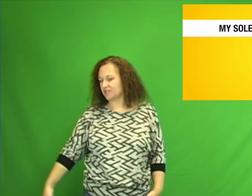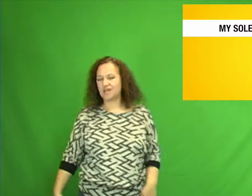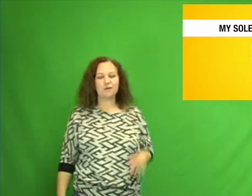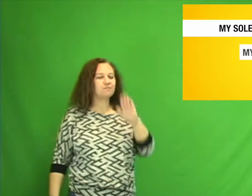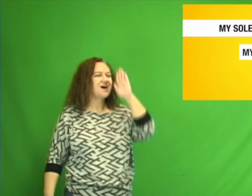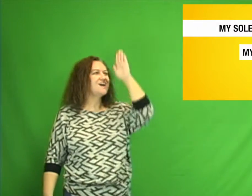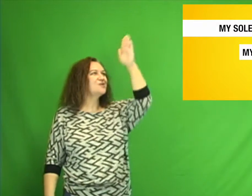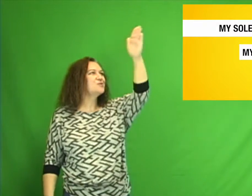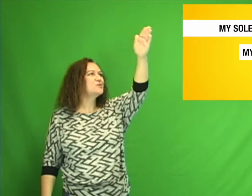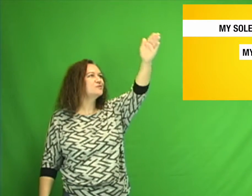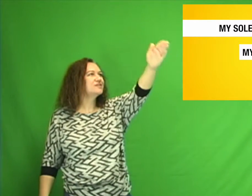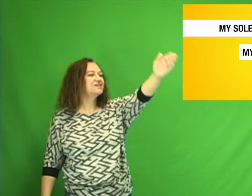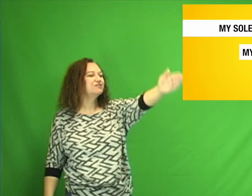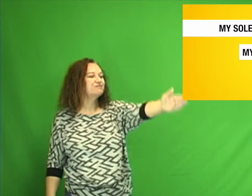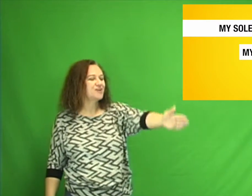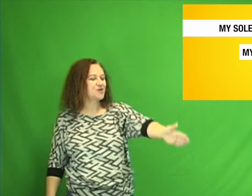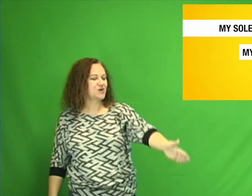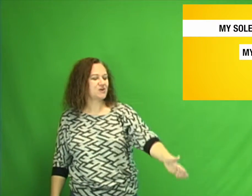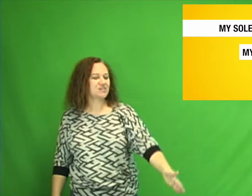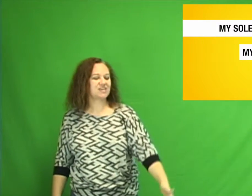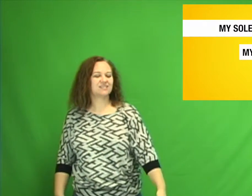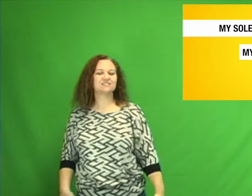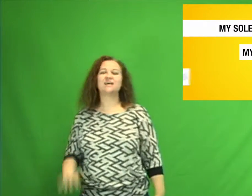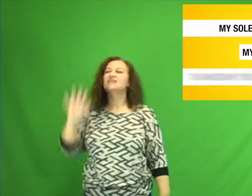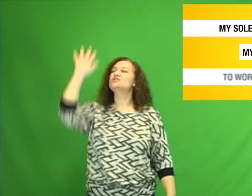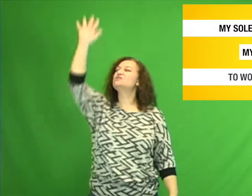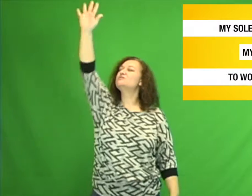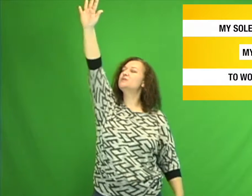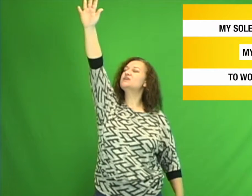My soul devotion